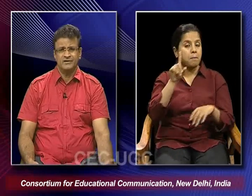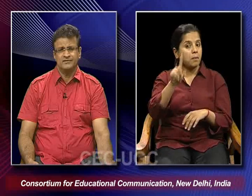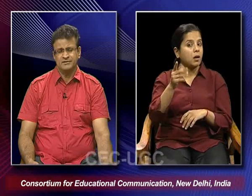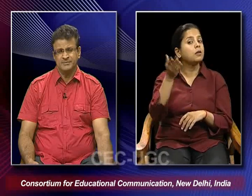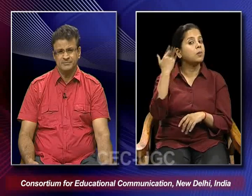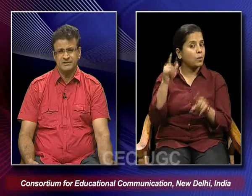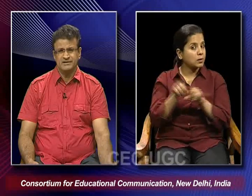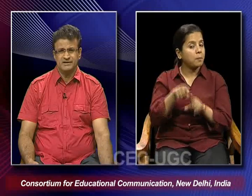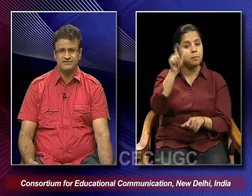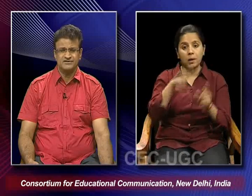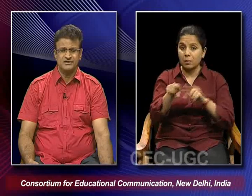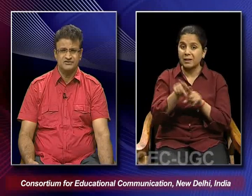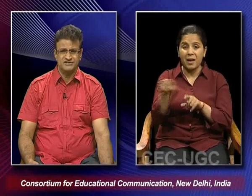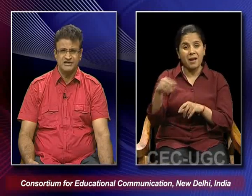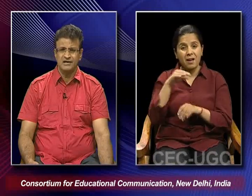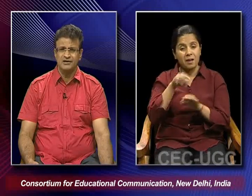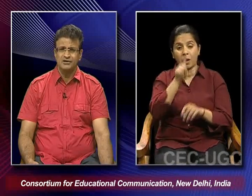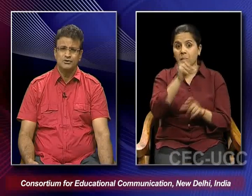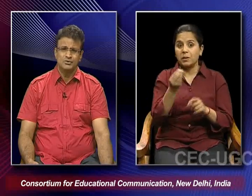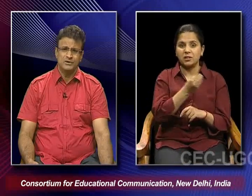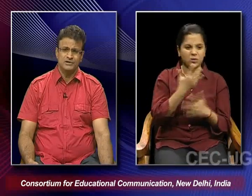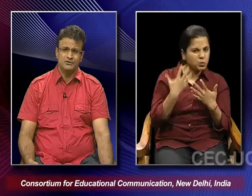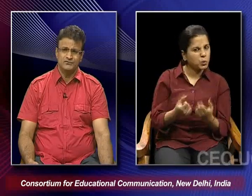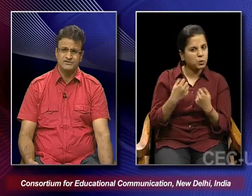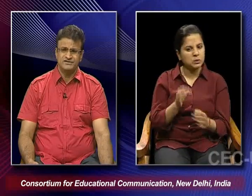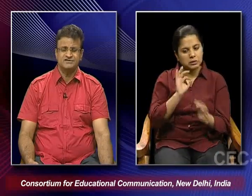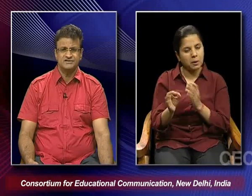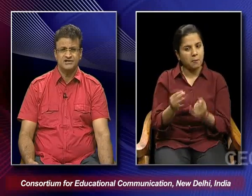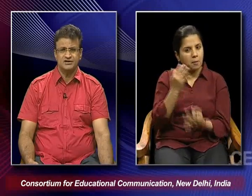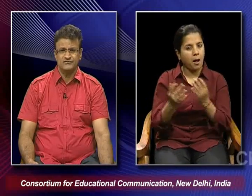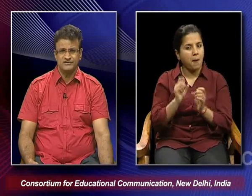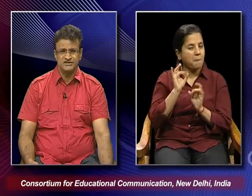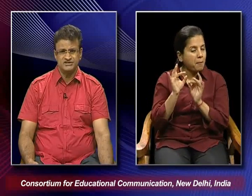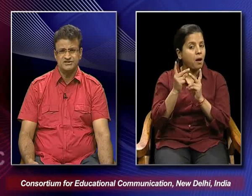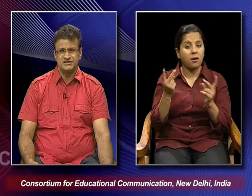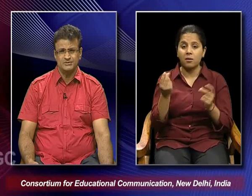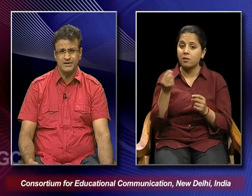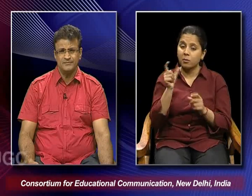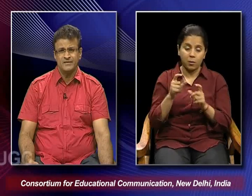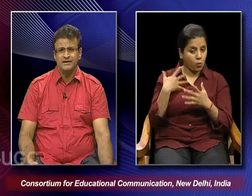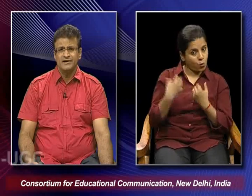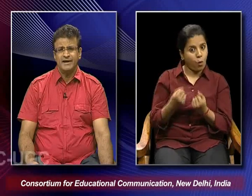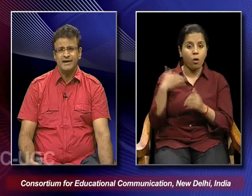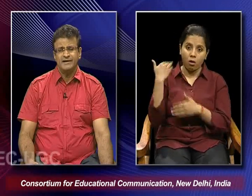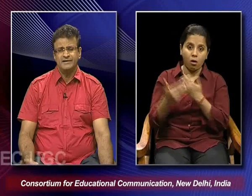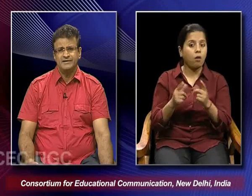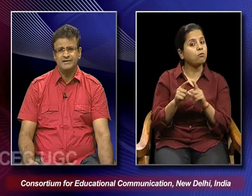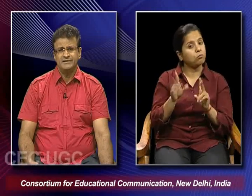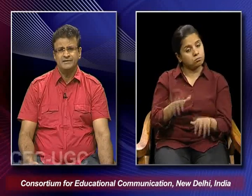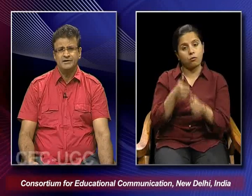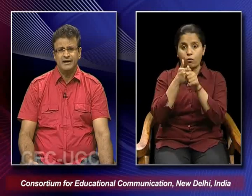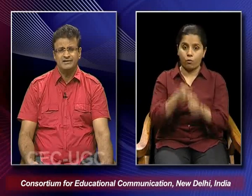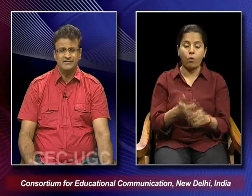the people they have this kind of a zeal to continue with such kind of traditions as well. And